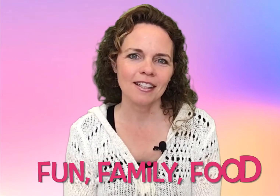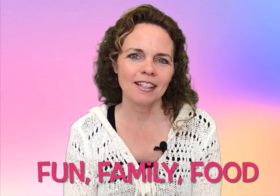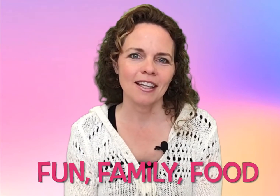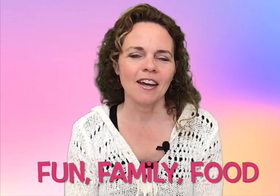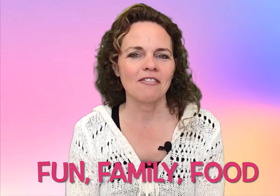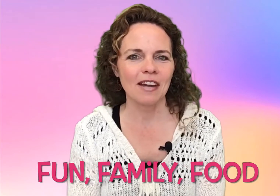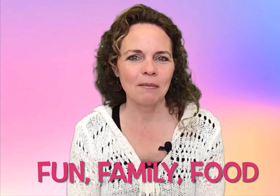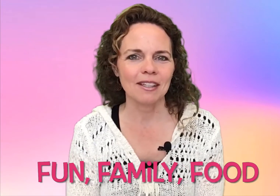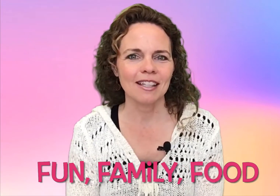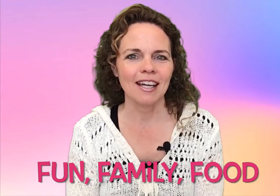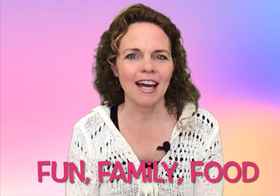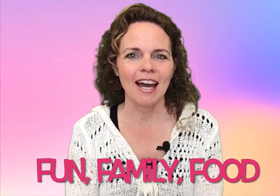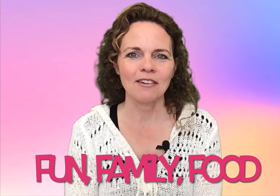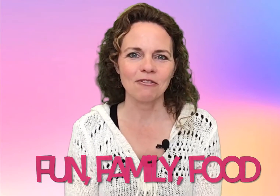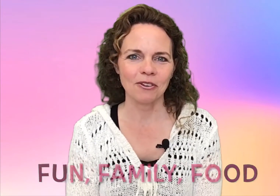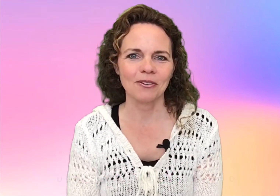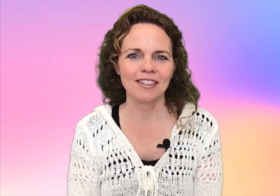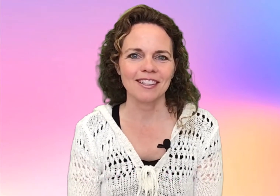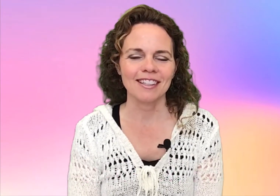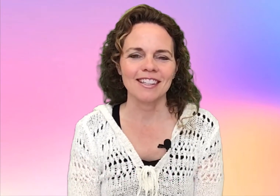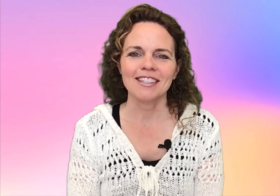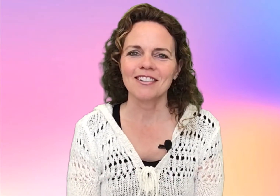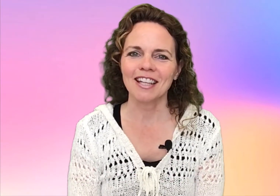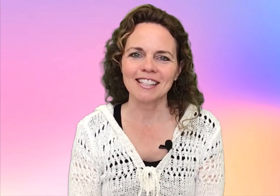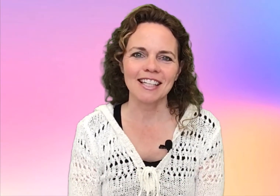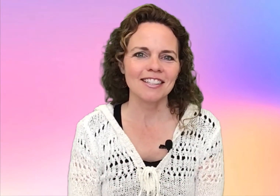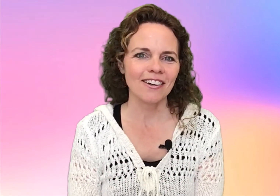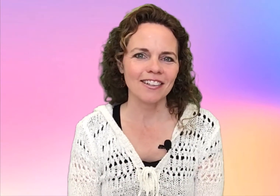family, and food. So let's get started.